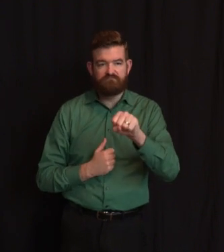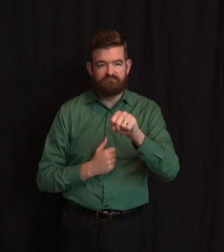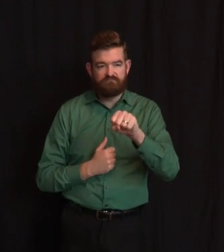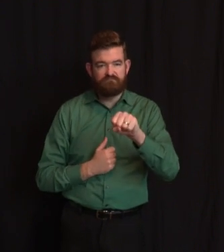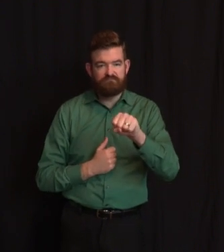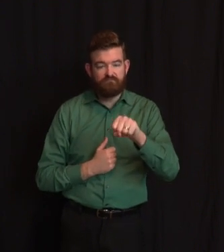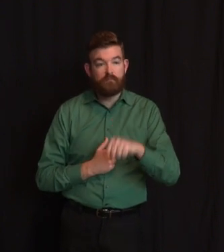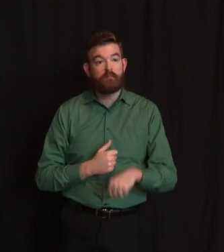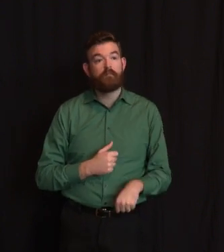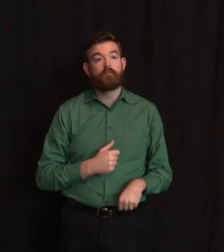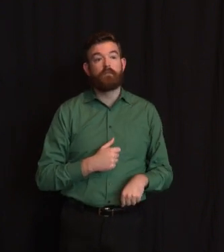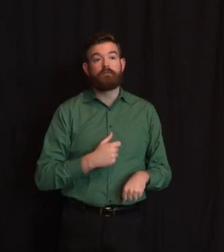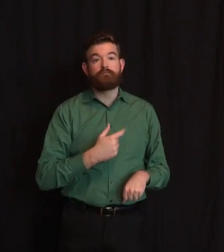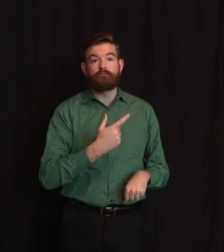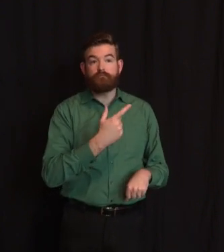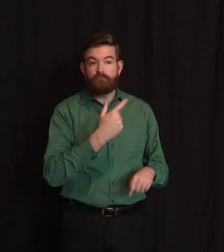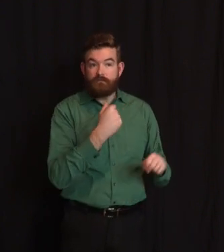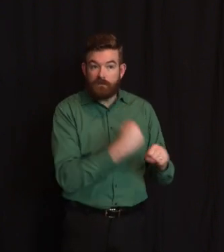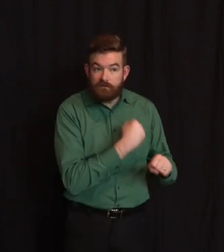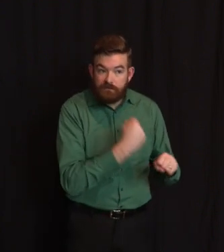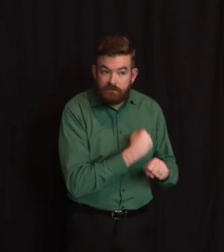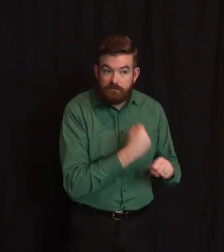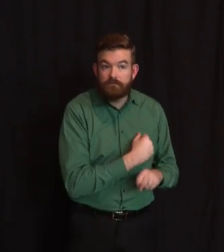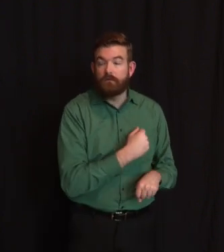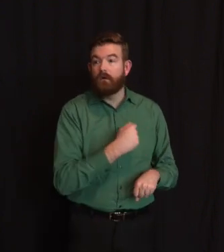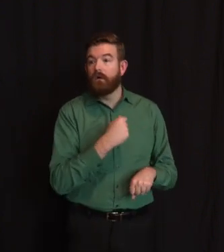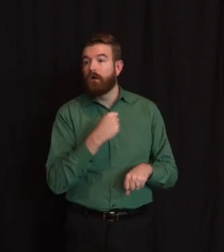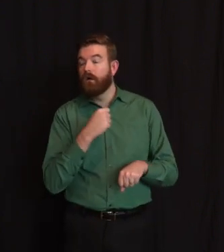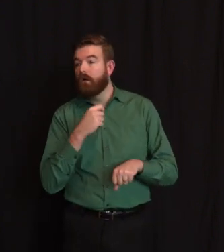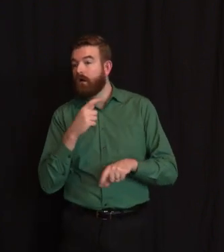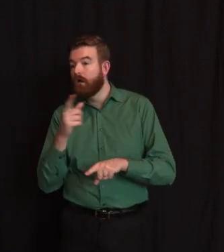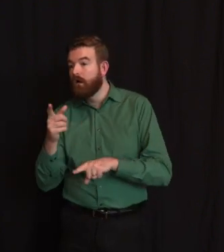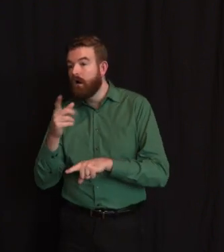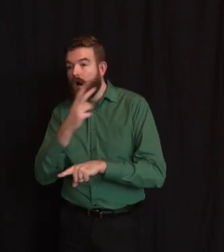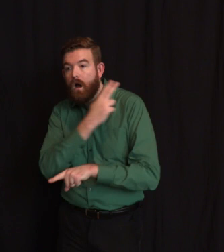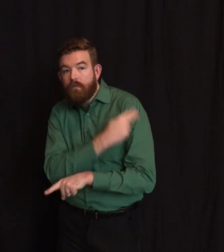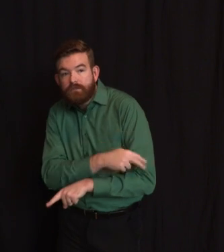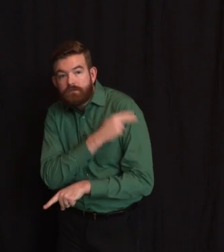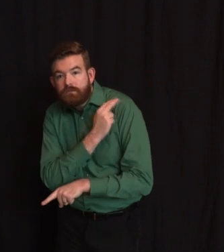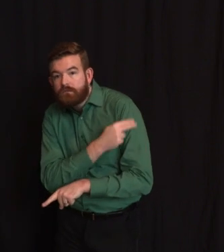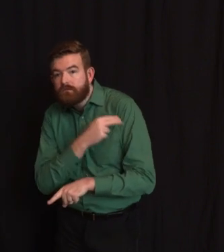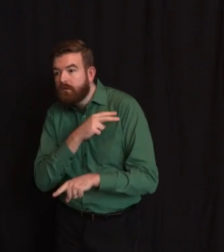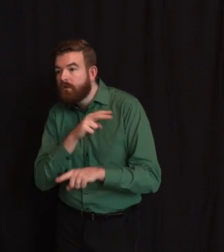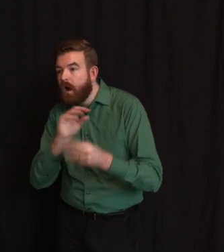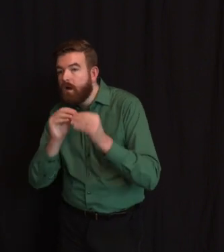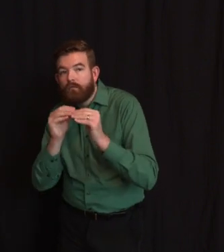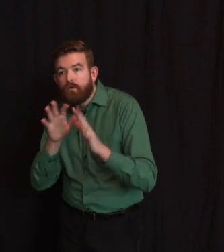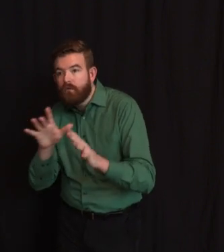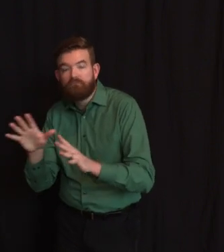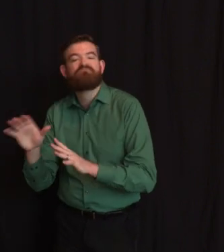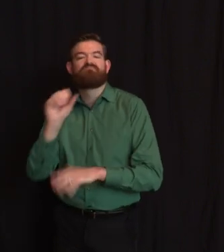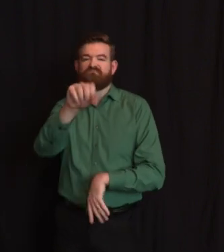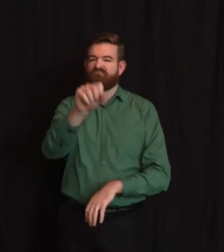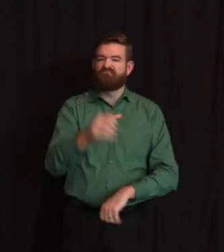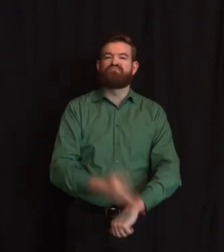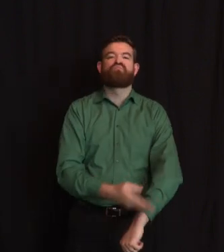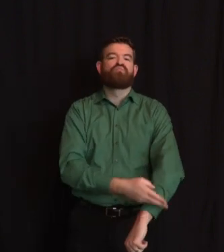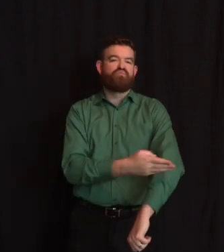up, I think, in your deliberations. And again, my only comment on peak – this is within our control,